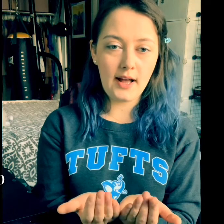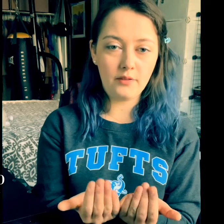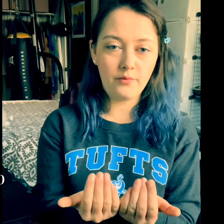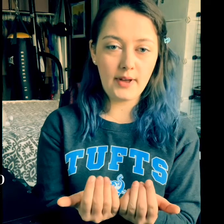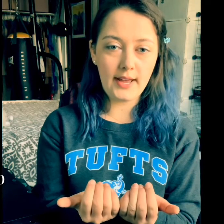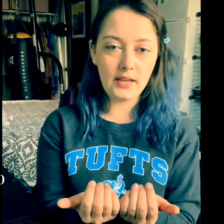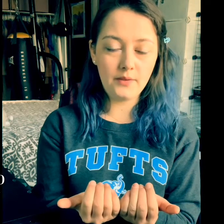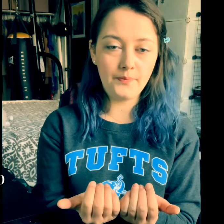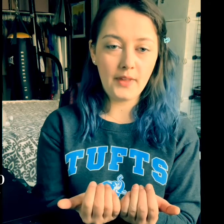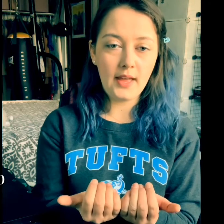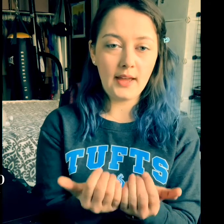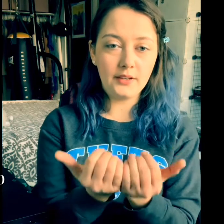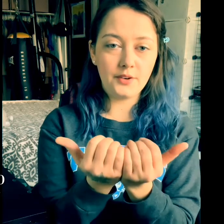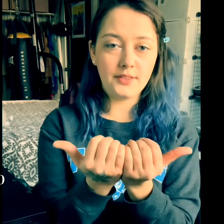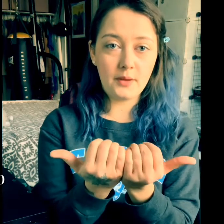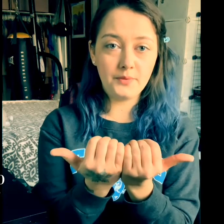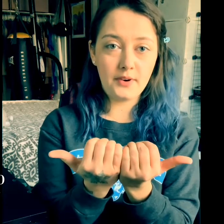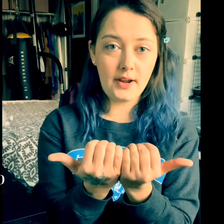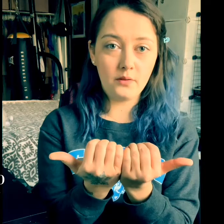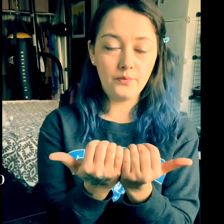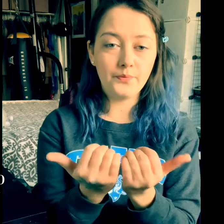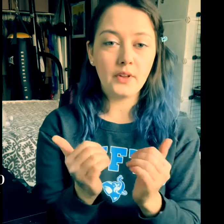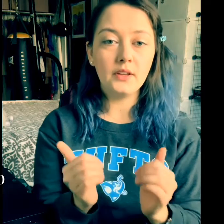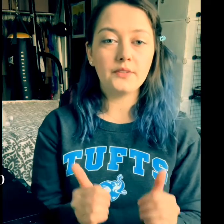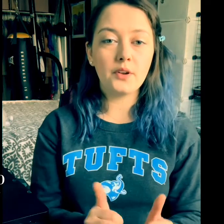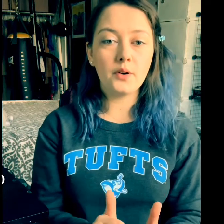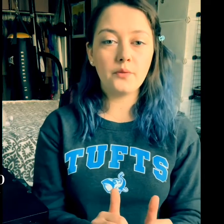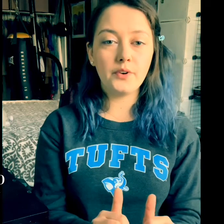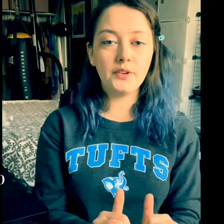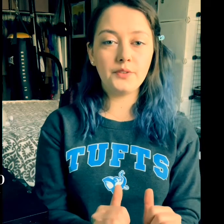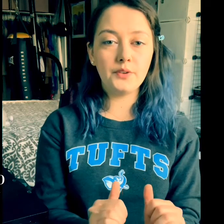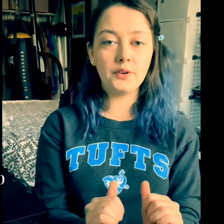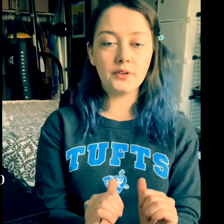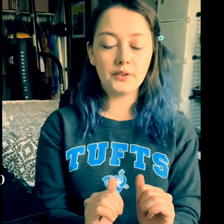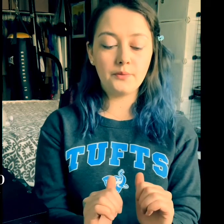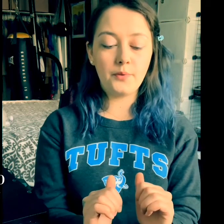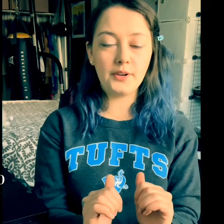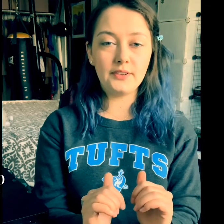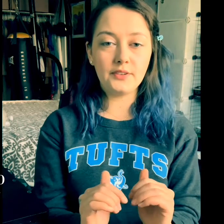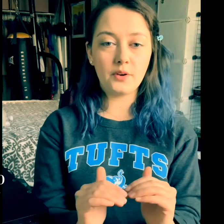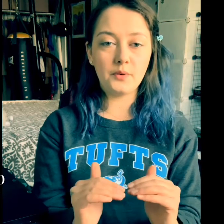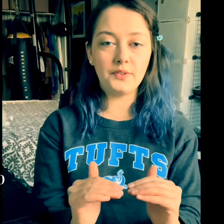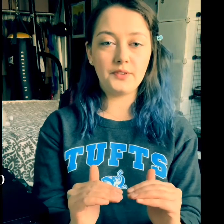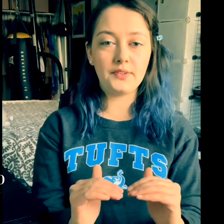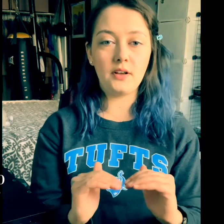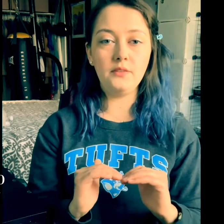Halfway And your thumbs are out So first you are pointing towards yourself